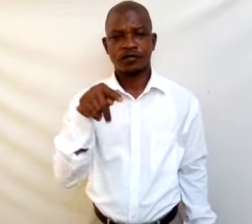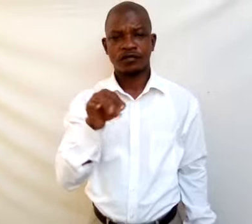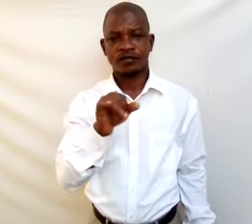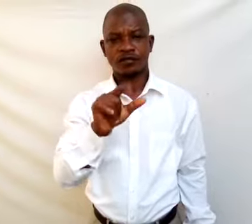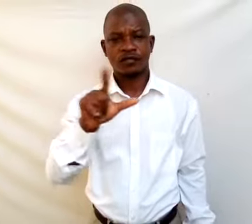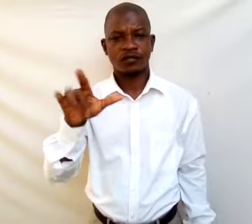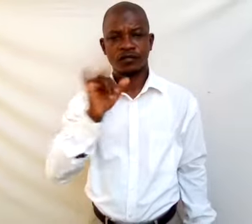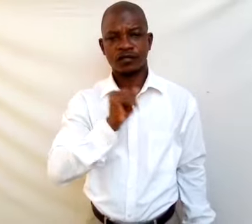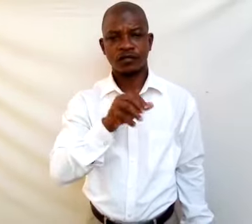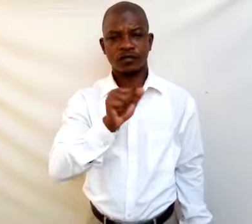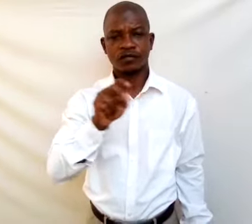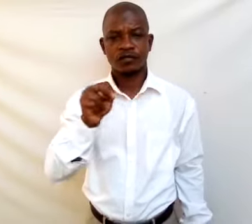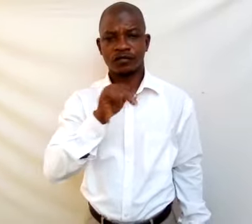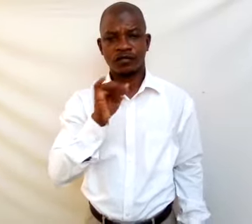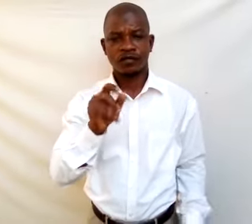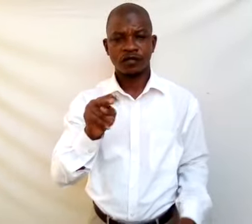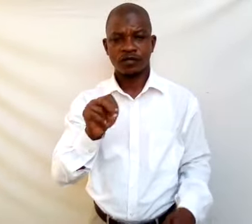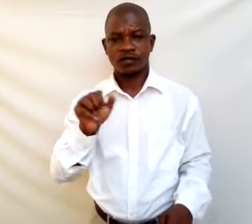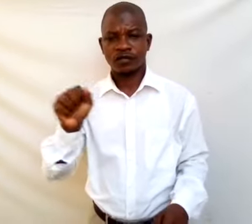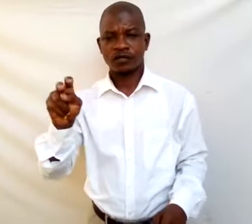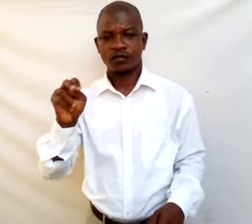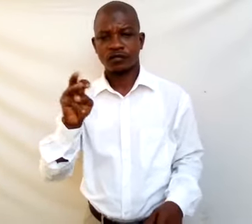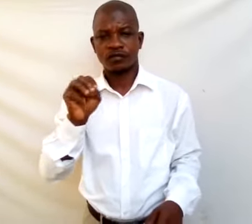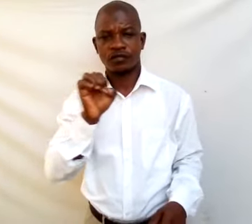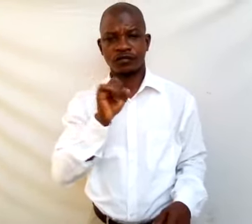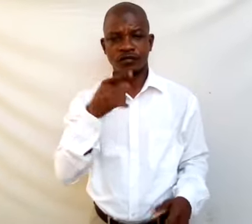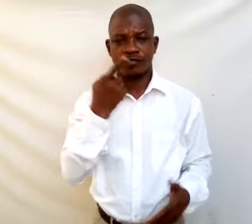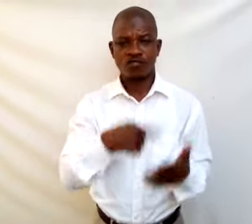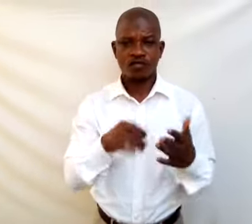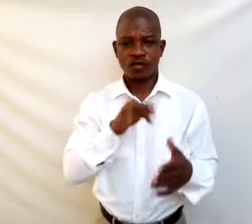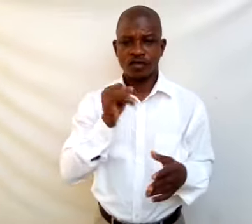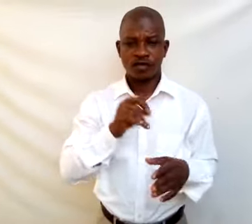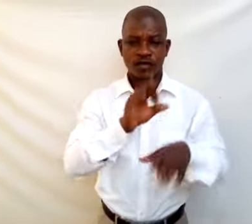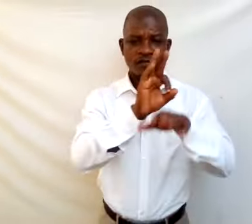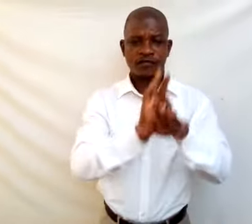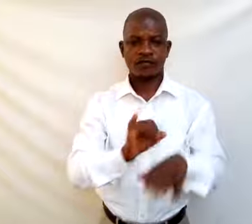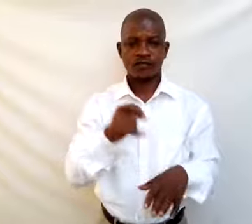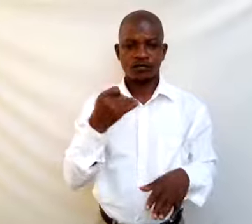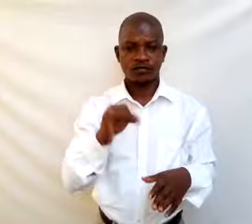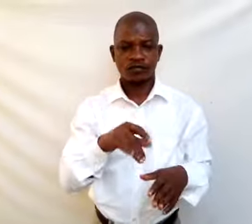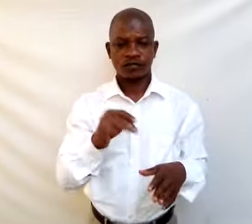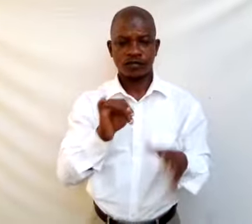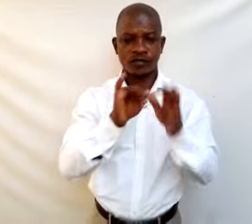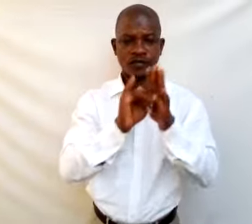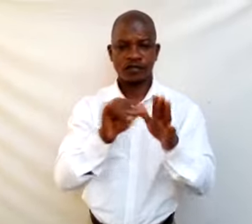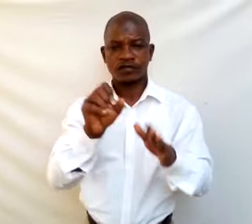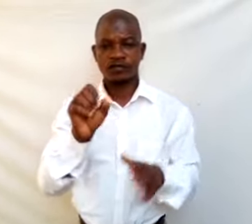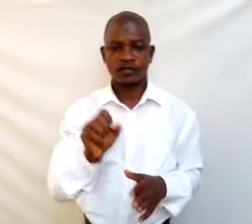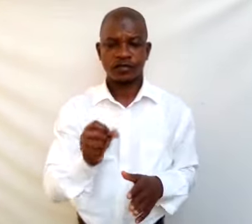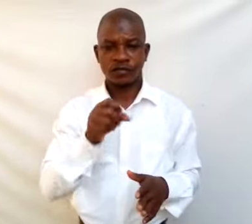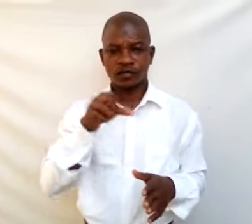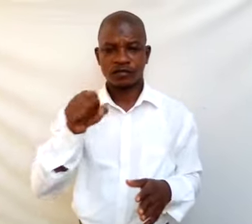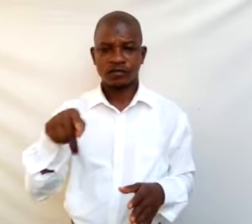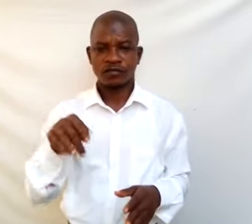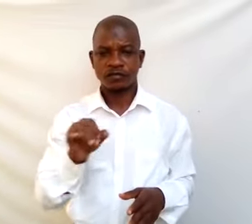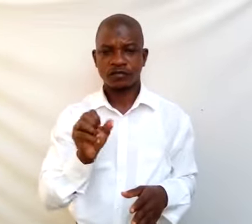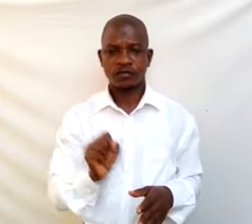is an anemometer. What are the functions of the identified specimen? Specimen